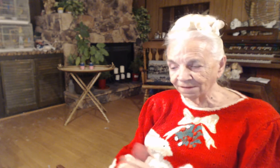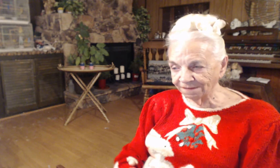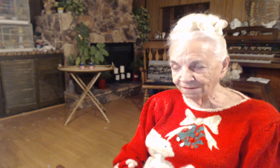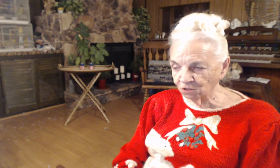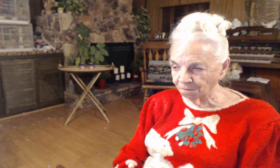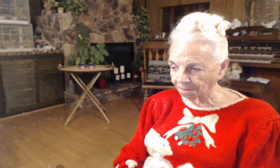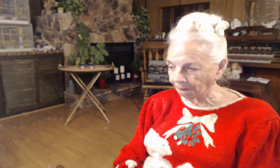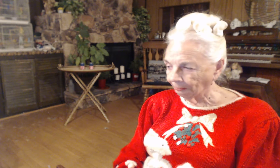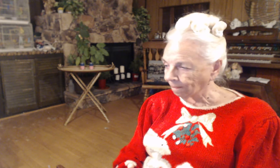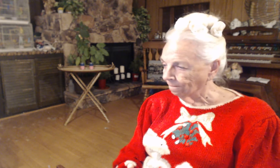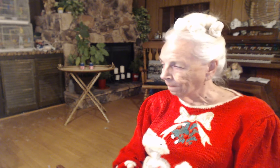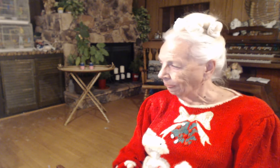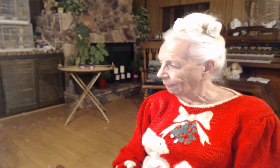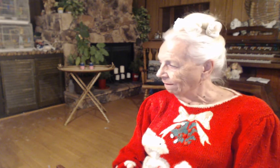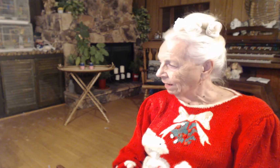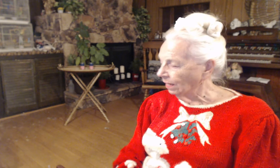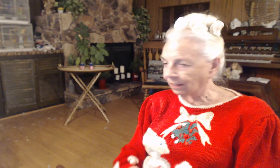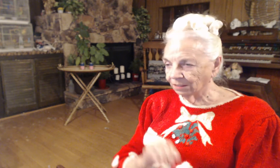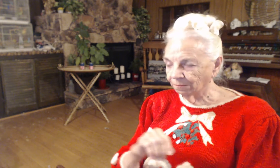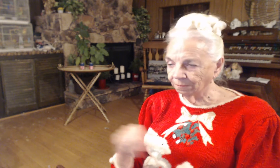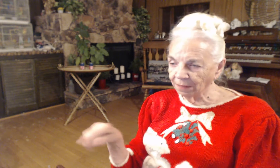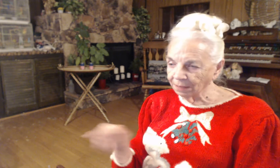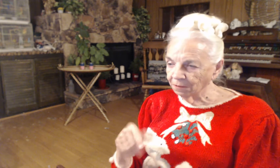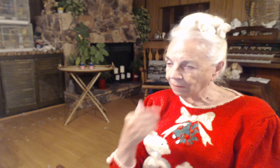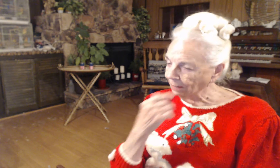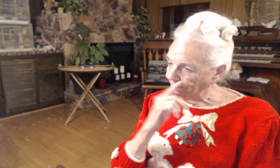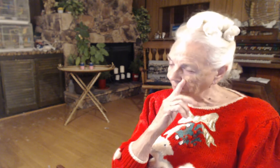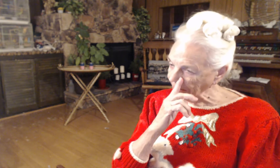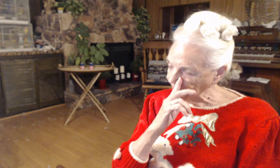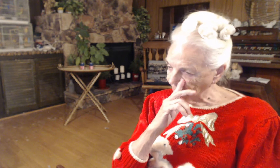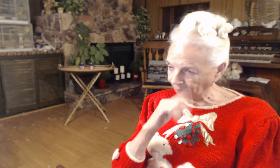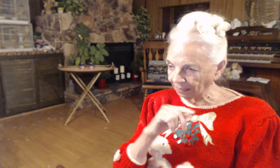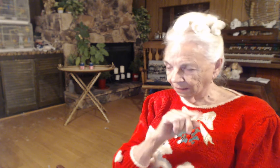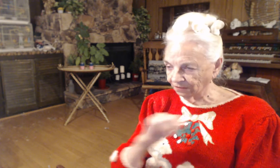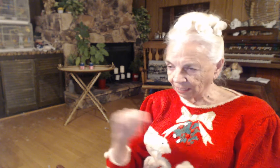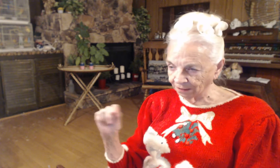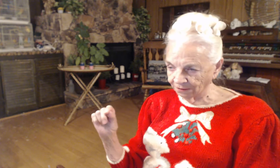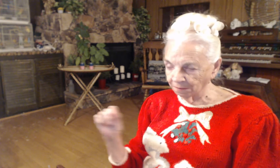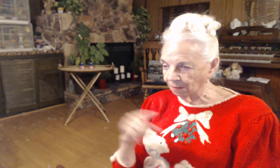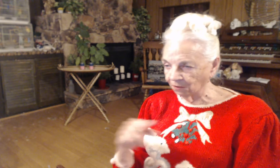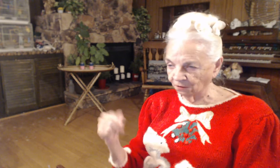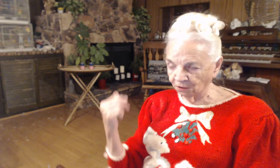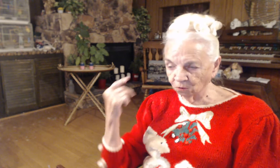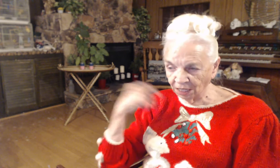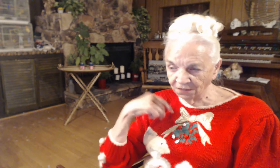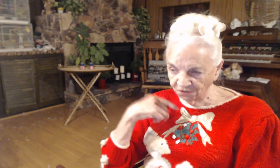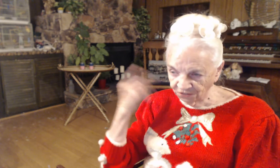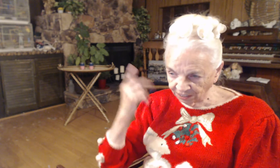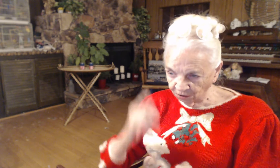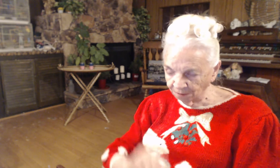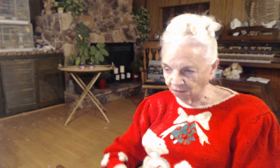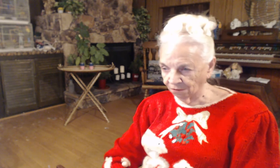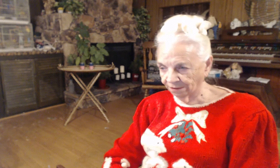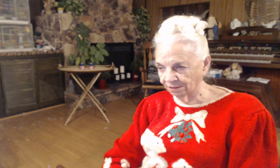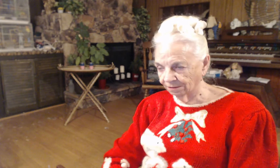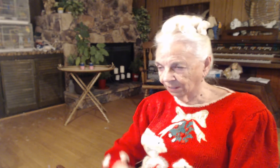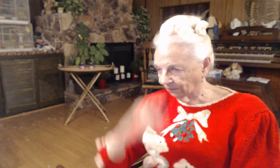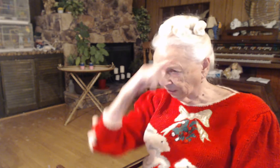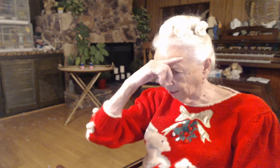fever? In the bottom of my medicine bag, I've got a thermometer. The old kind you stick in your mouth. Not the kind you